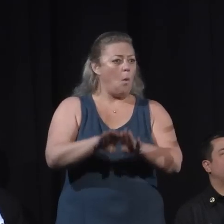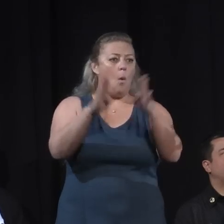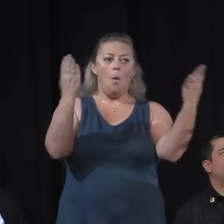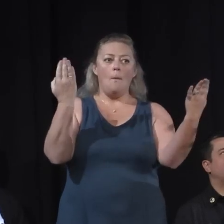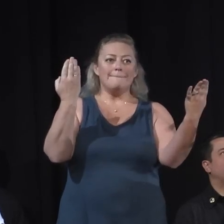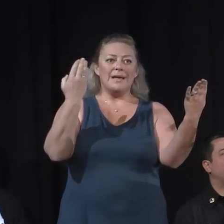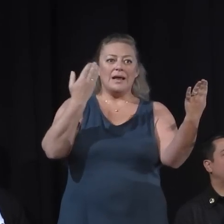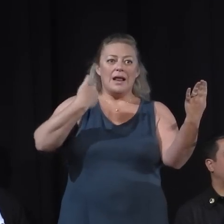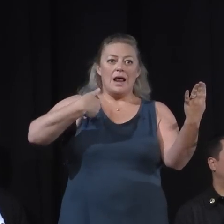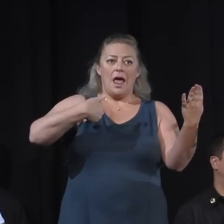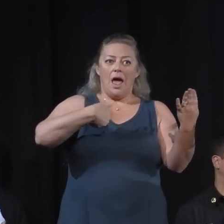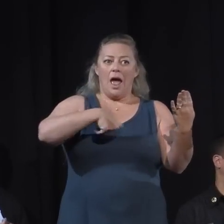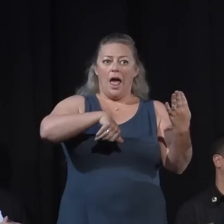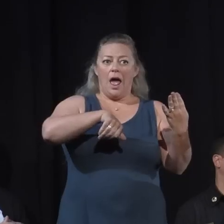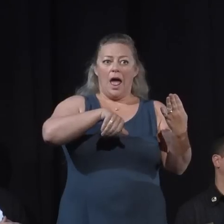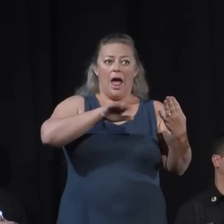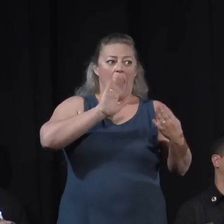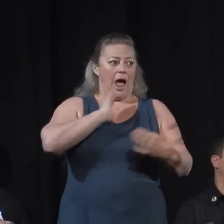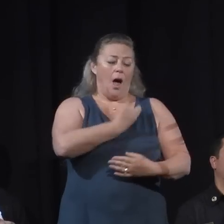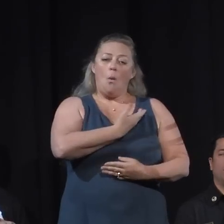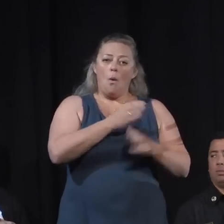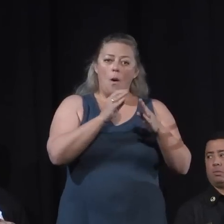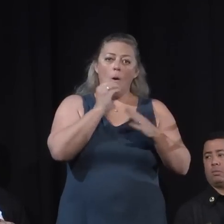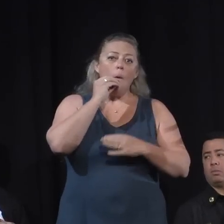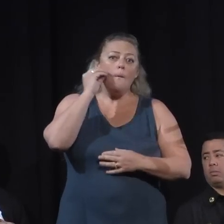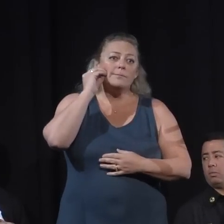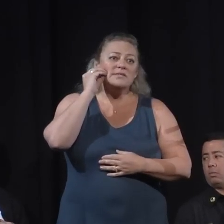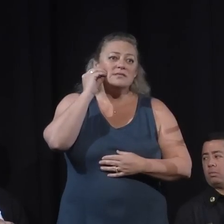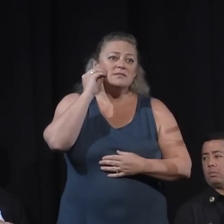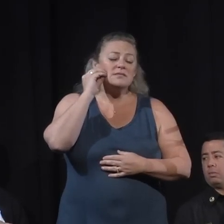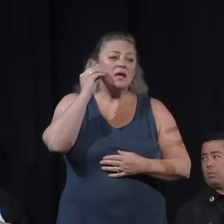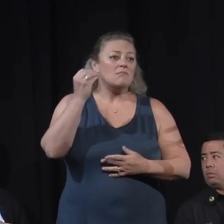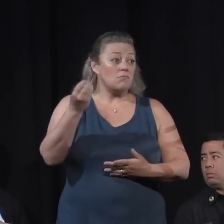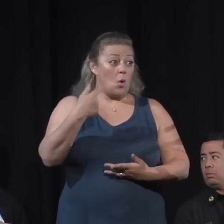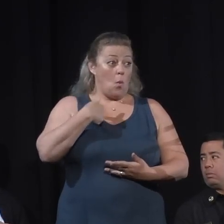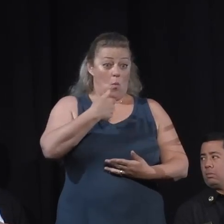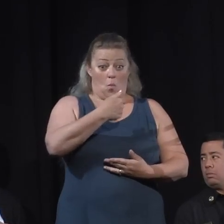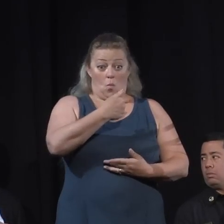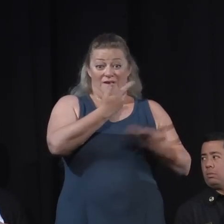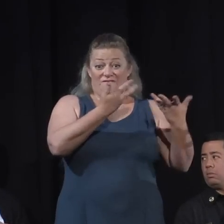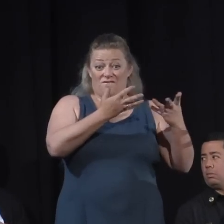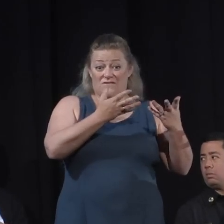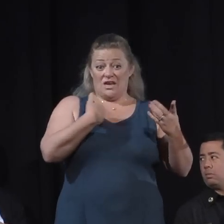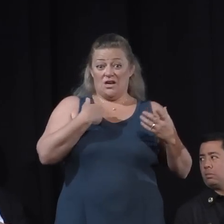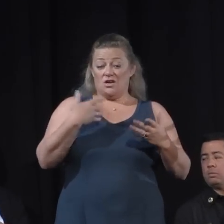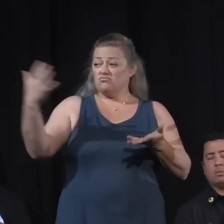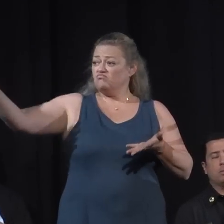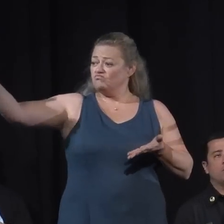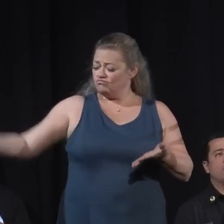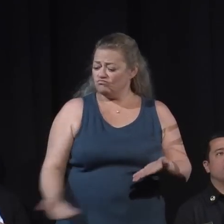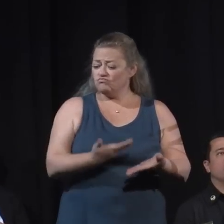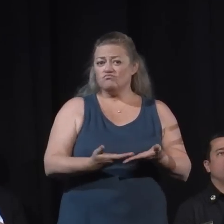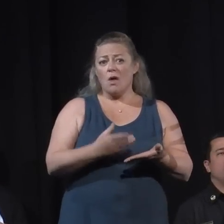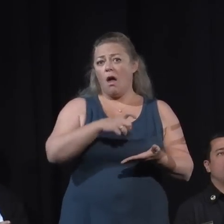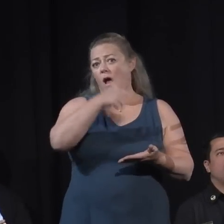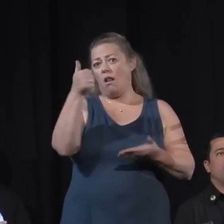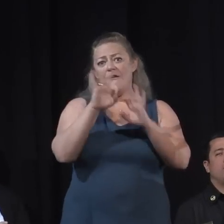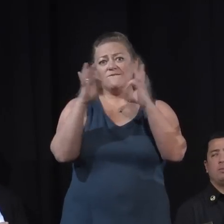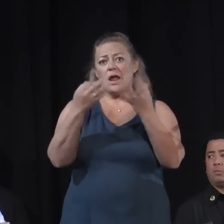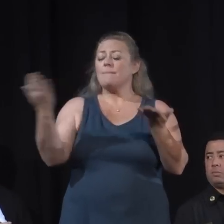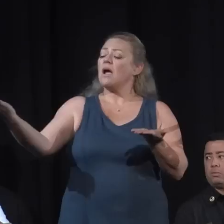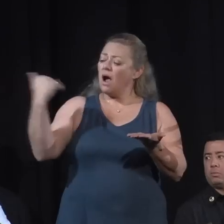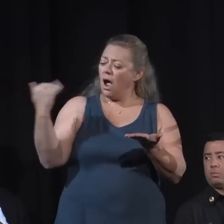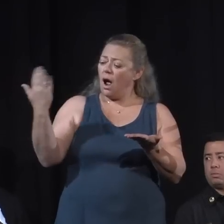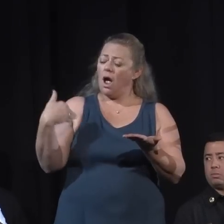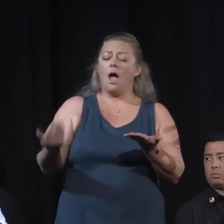have already done that, taken a second family in to our home. And I would just encourage you to, if you know people